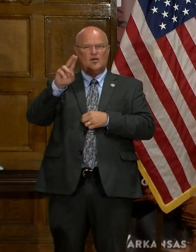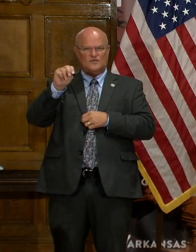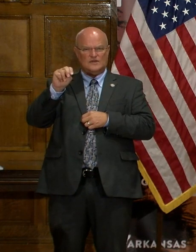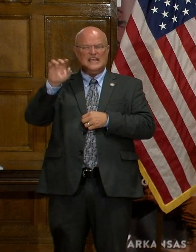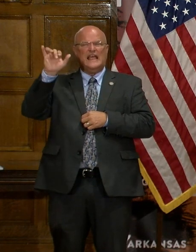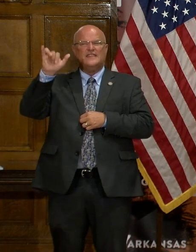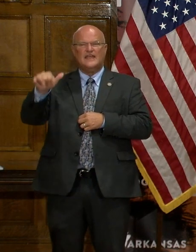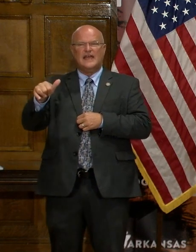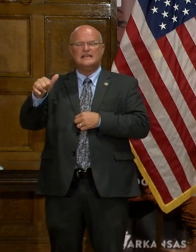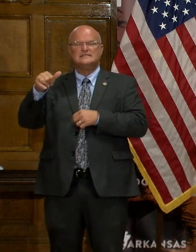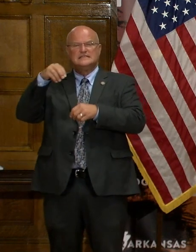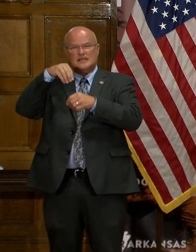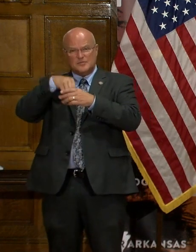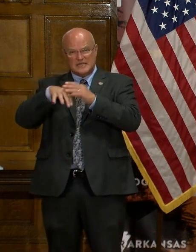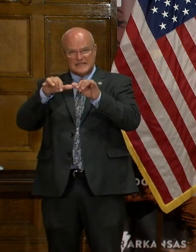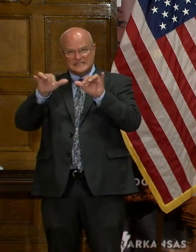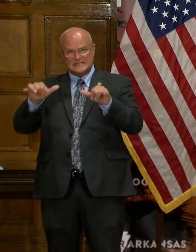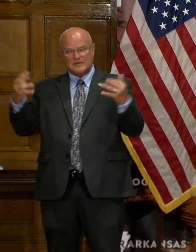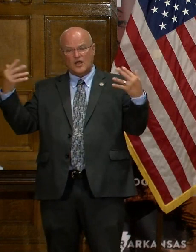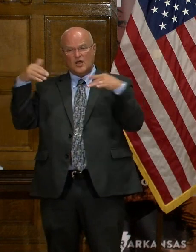male inmates coming into the system.